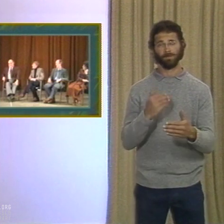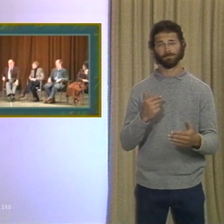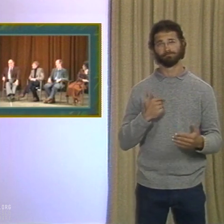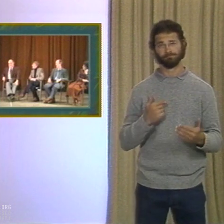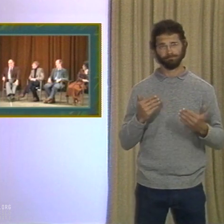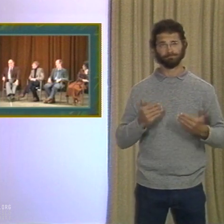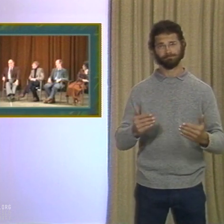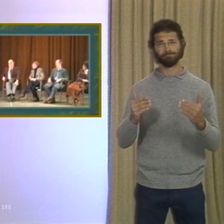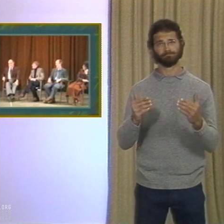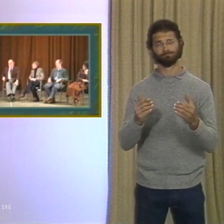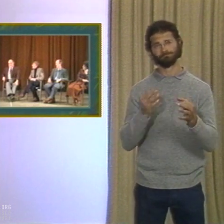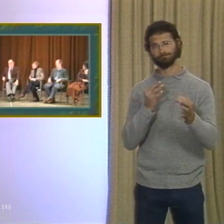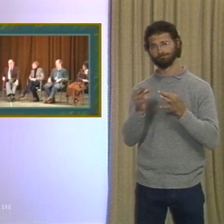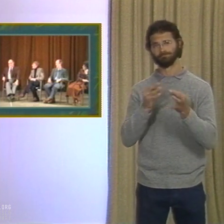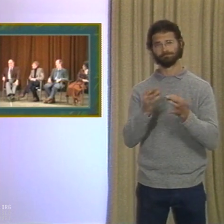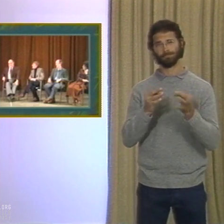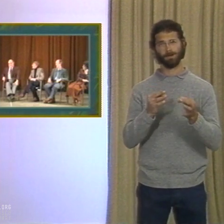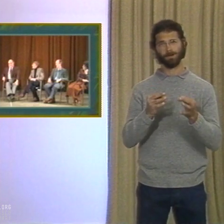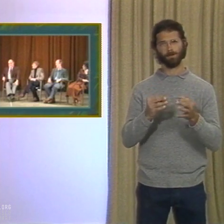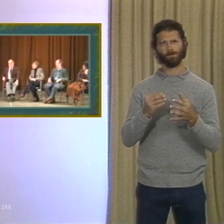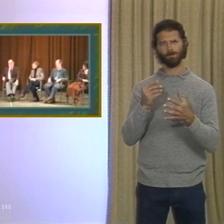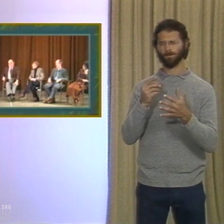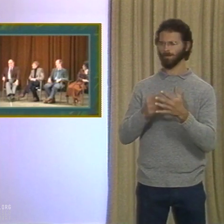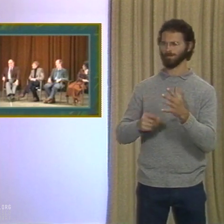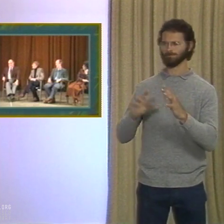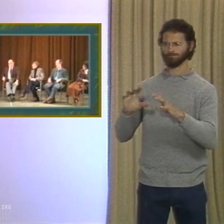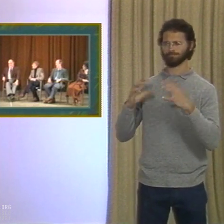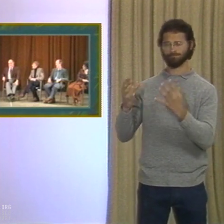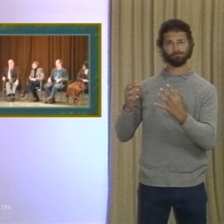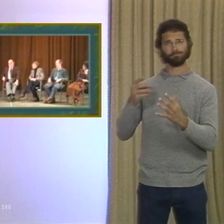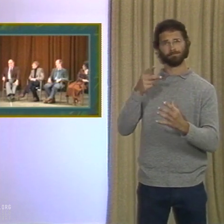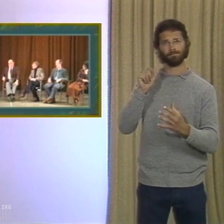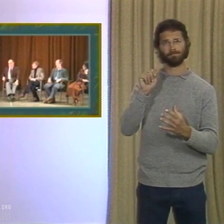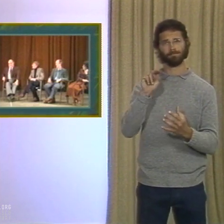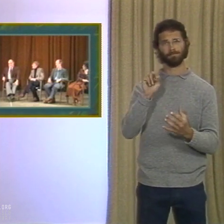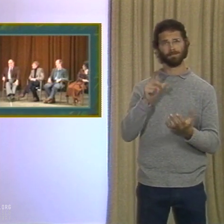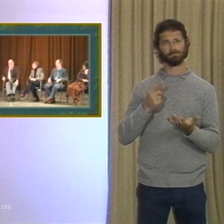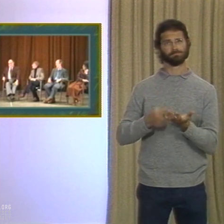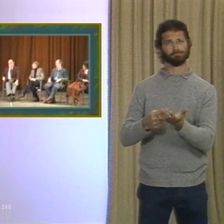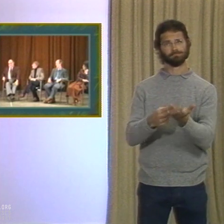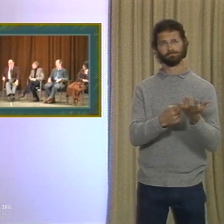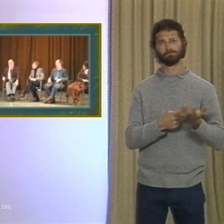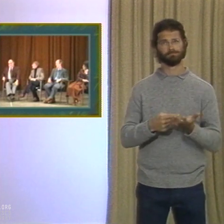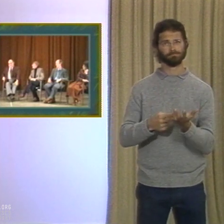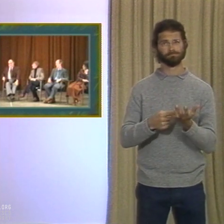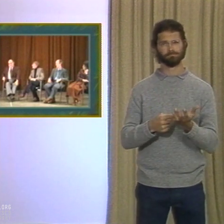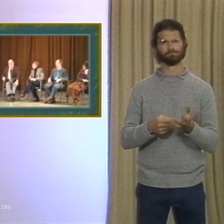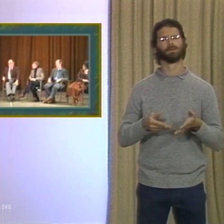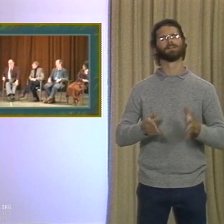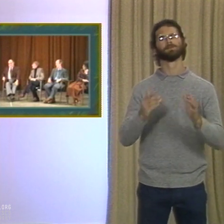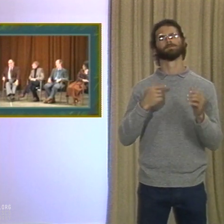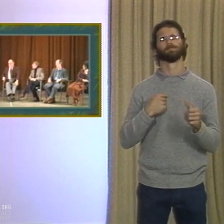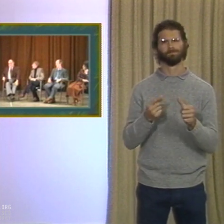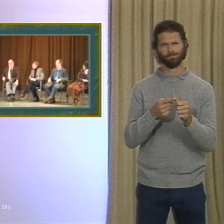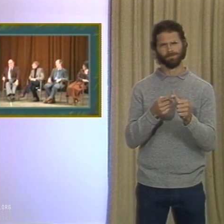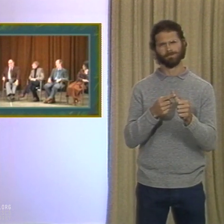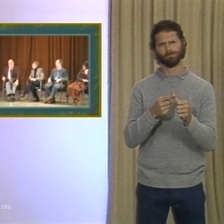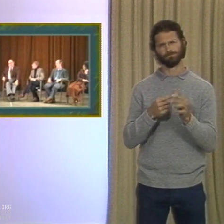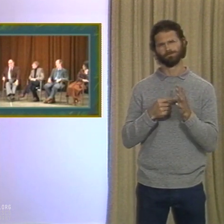Before I cover some of the other points the panel discussed, let me show you an example of a translated work. Patrick Graybill